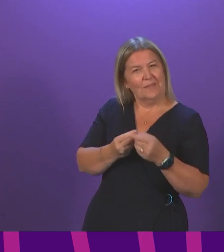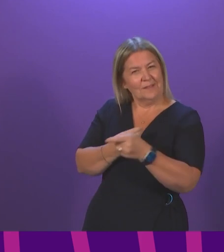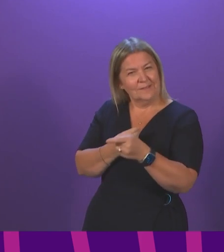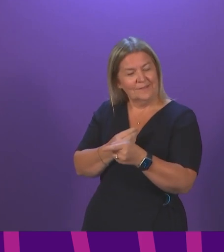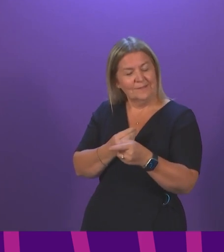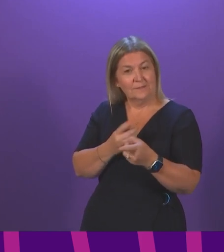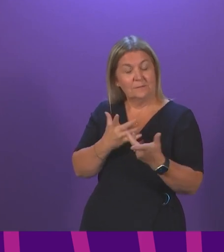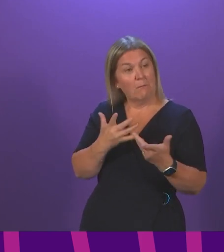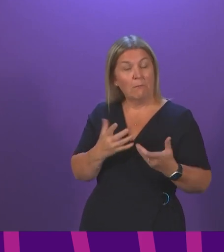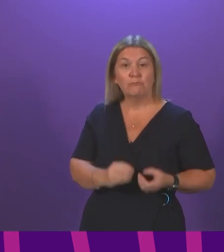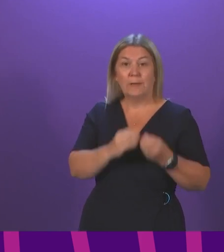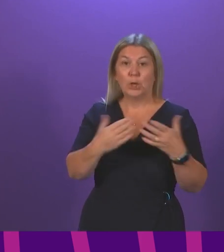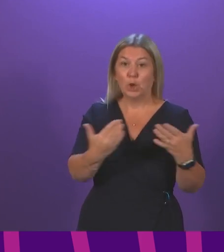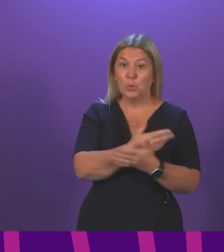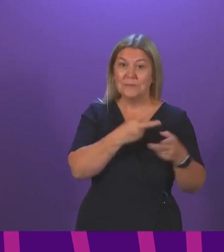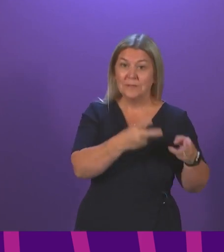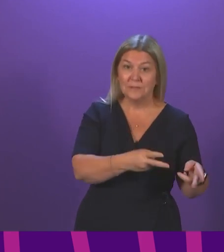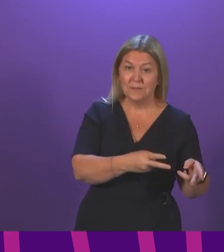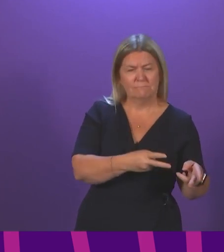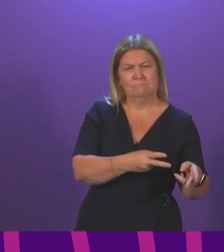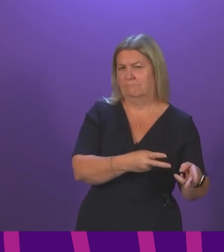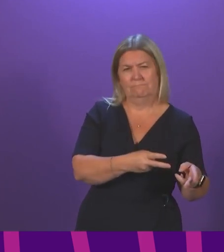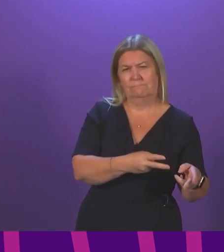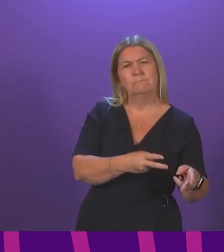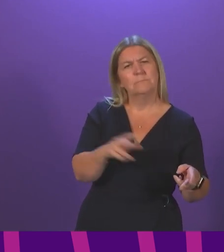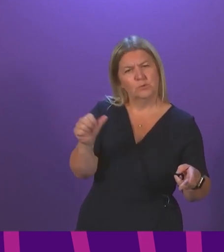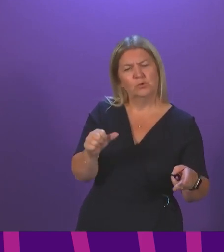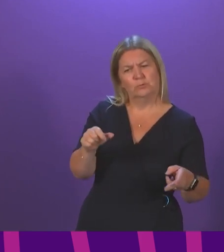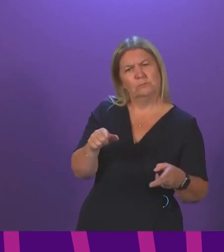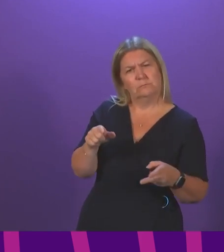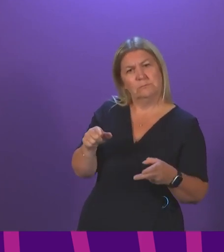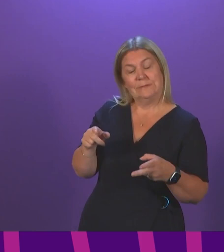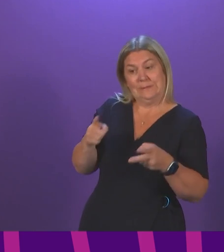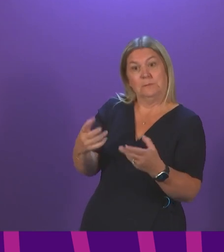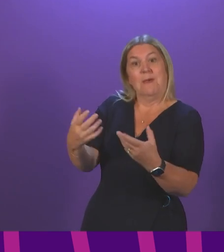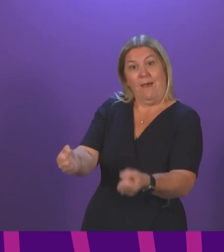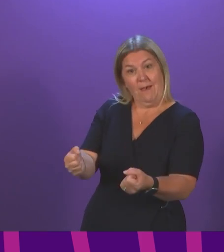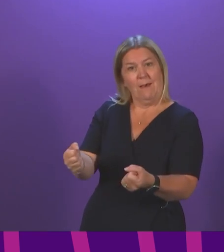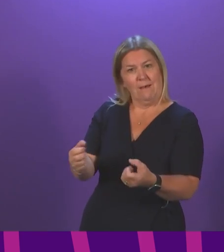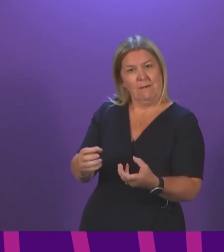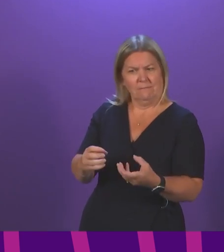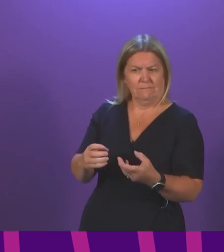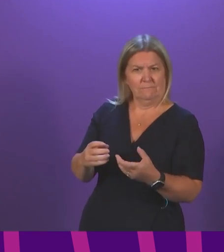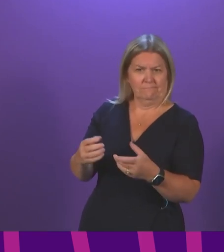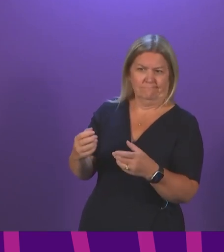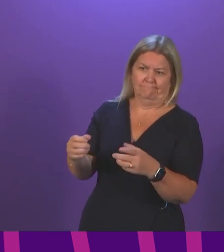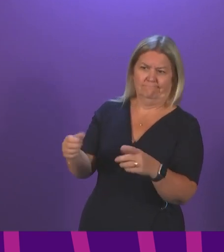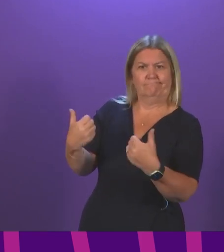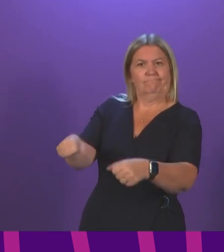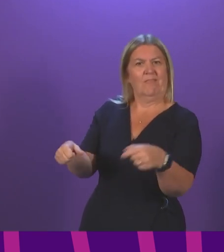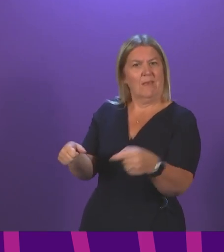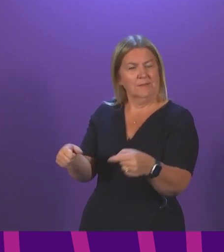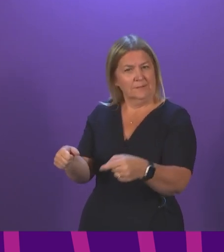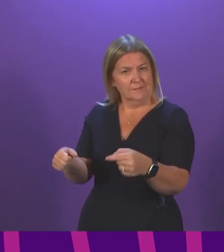new system, we should be fixing the systems we already have. That means after 18 months, finally giving Test and Protect the support it needs.